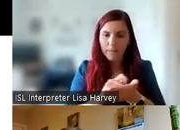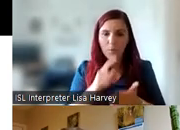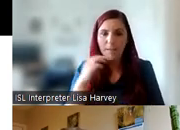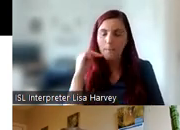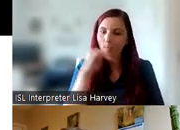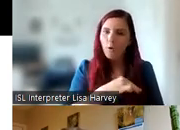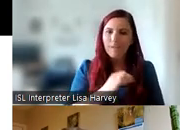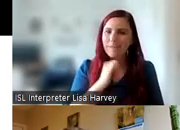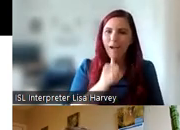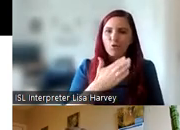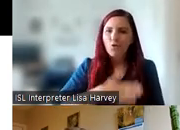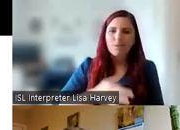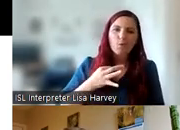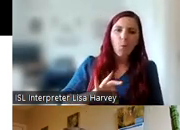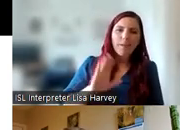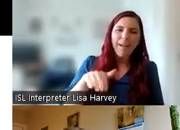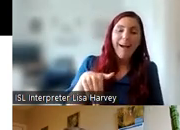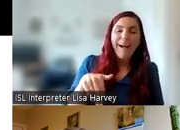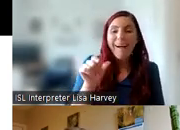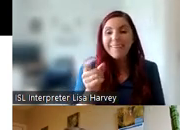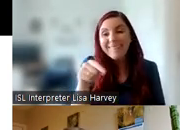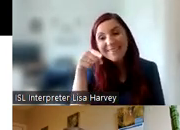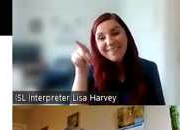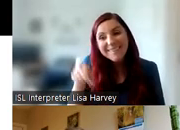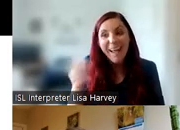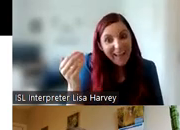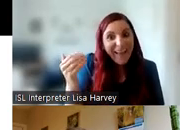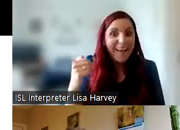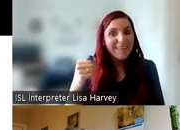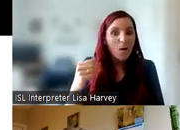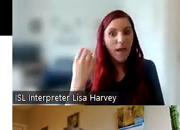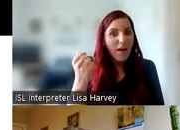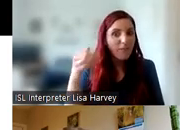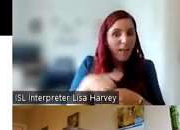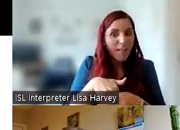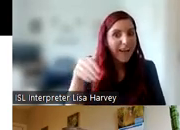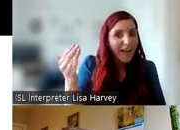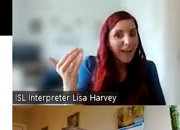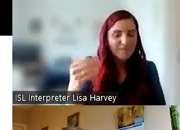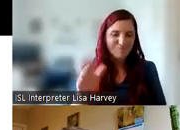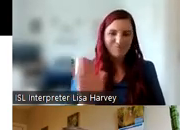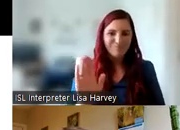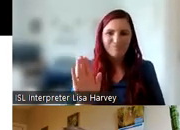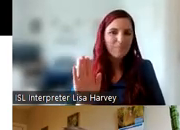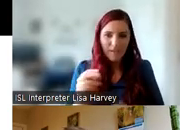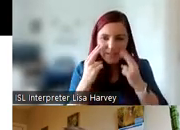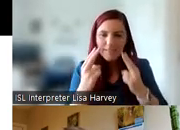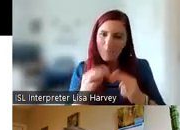crucial that it doesn't result in kind of tokenistic or box ticking exercise. Exercises this kind of work, those need to be really